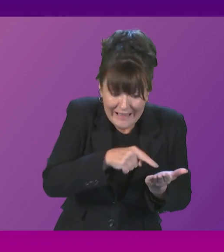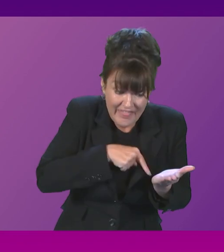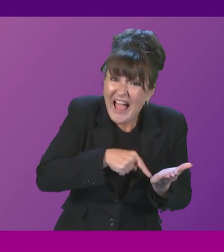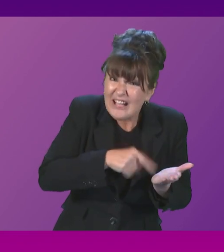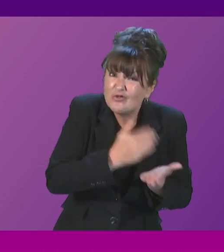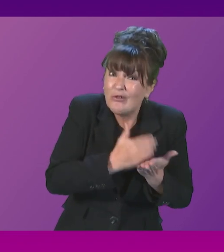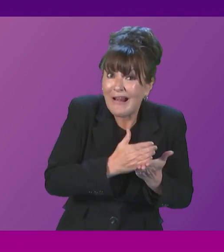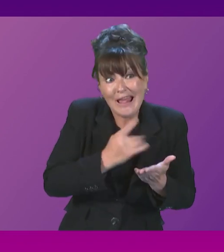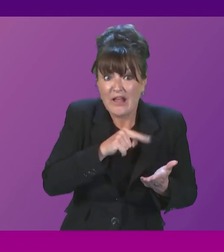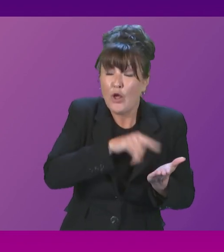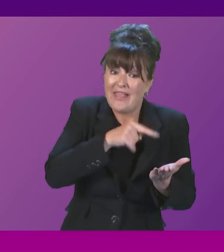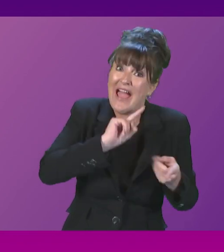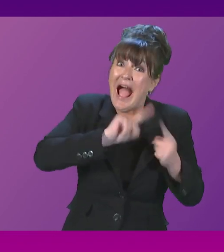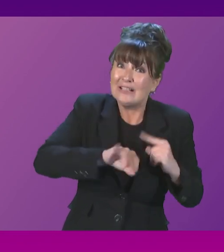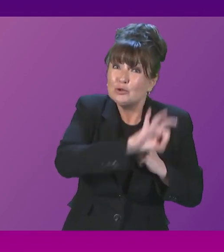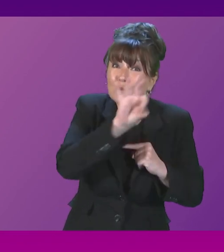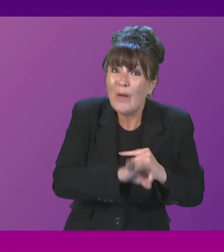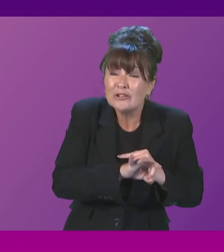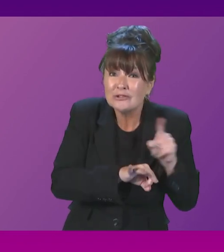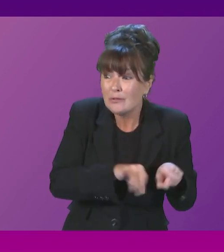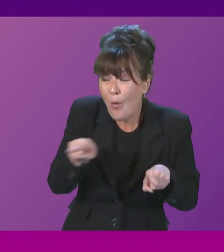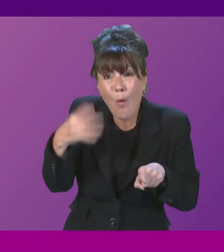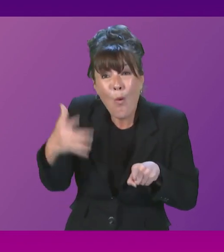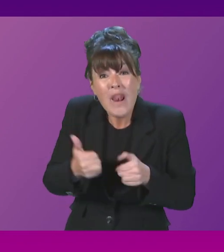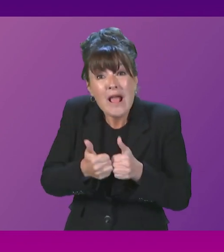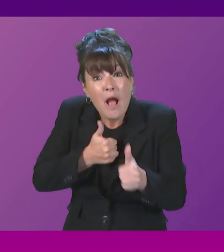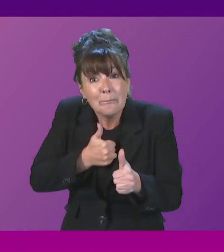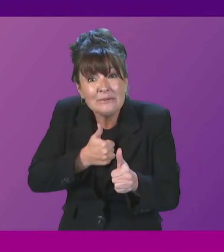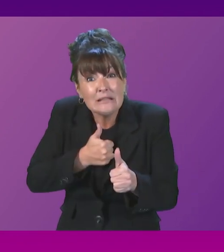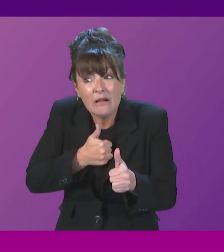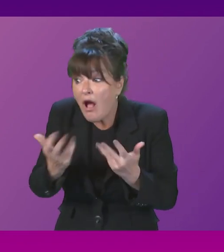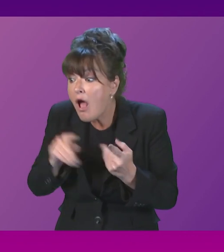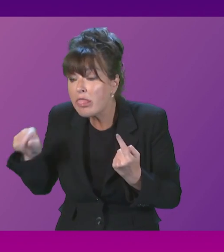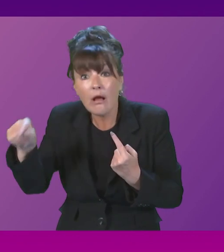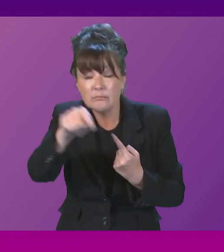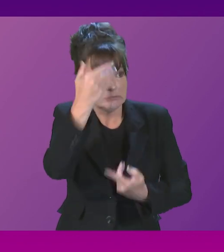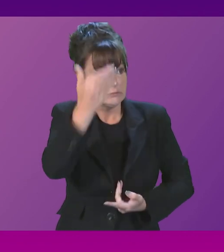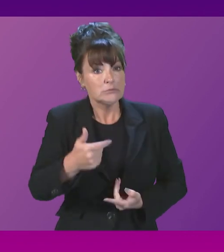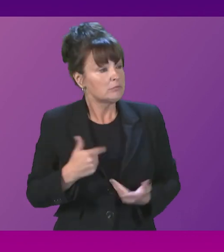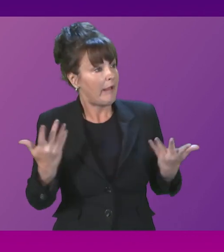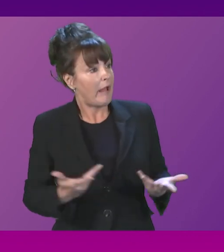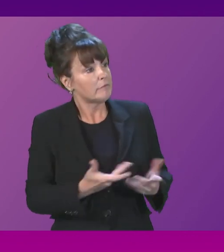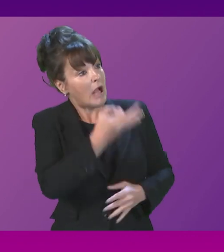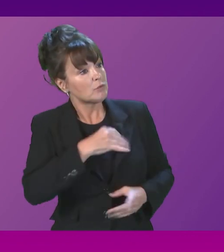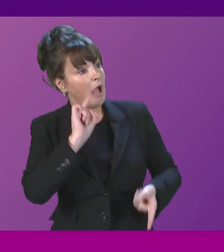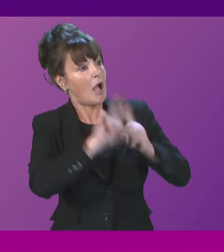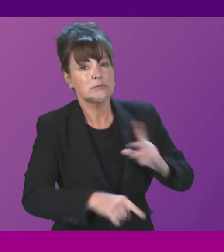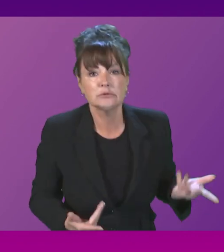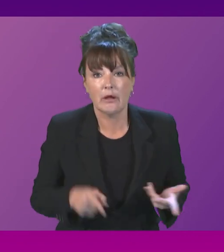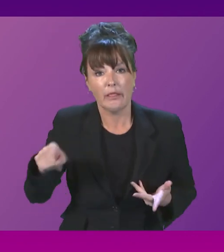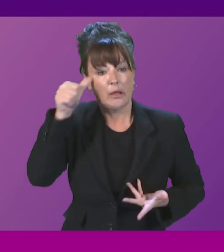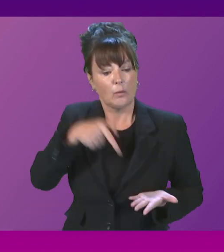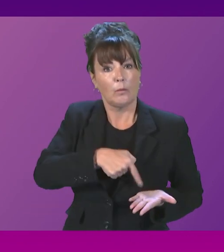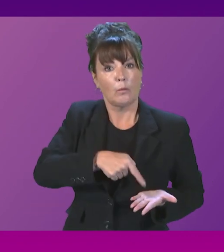answers after the deadline. No other company got to do that. But we didn't find out any of that, none of it,